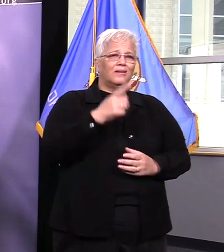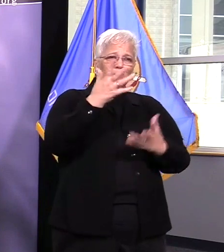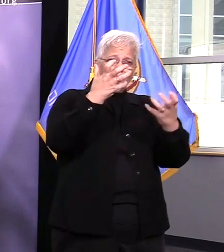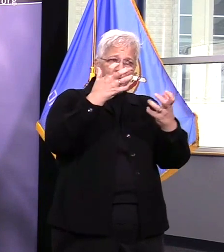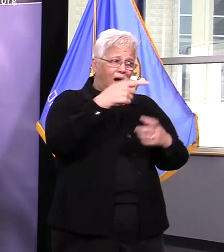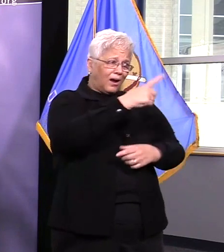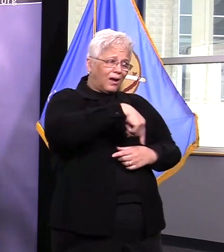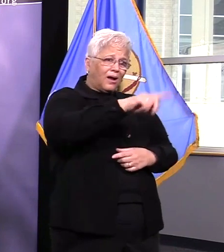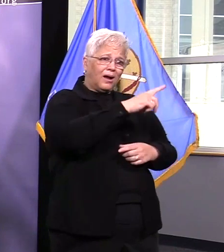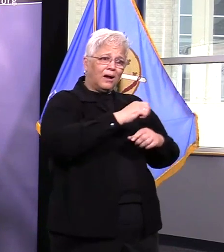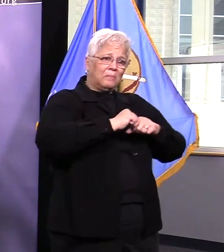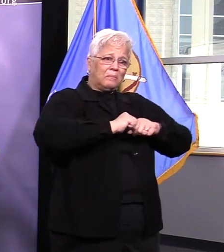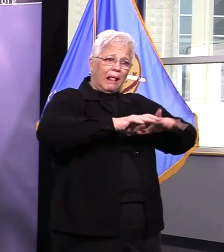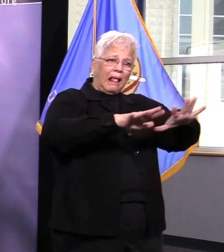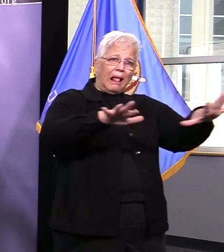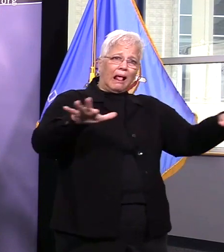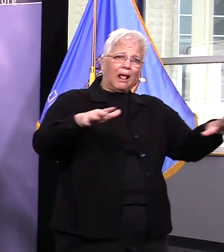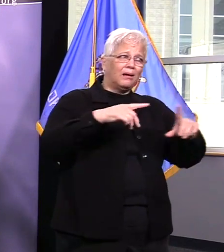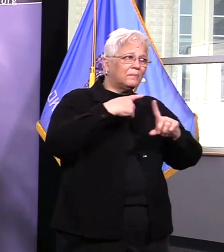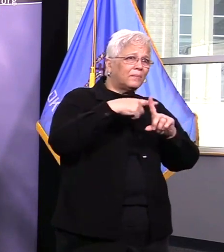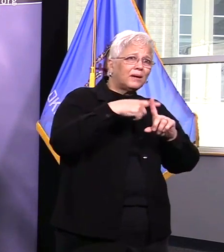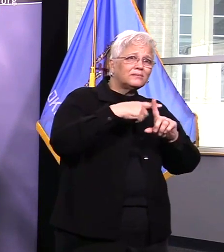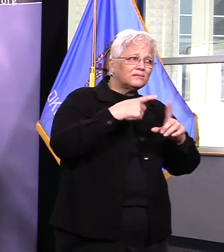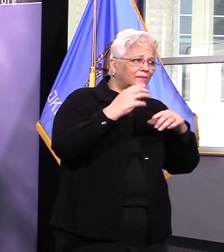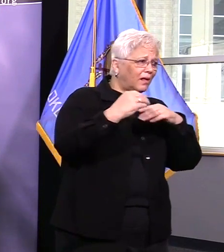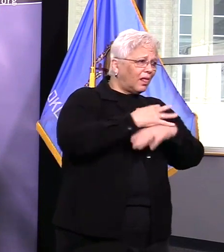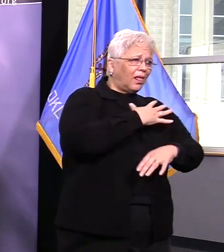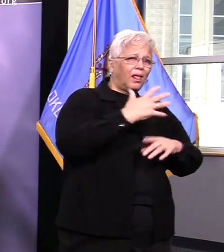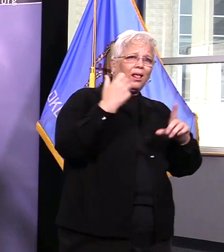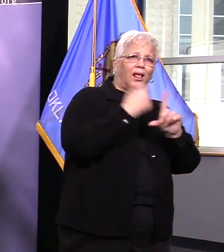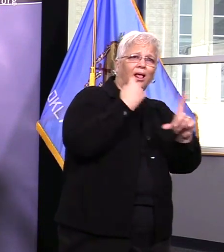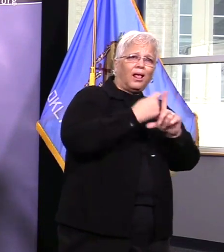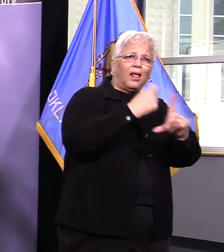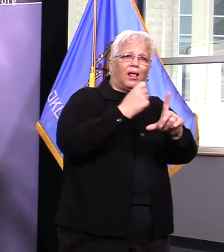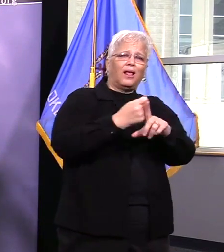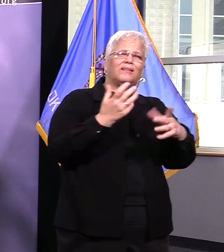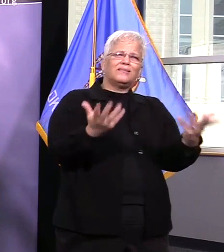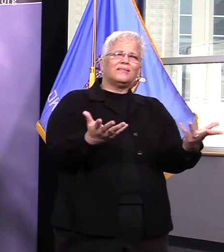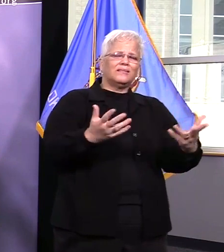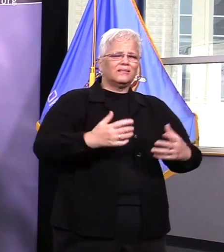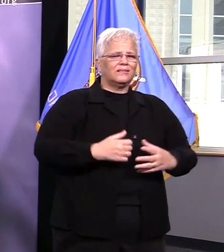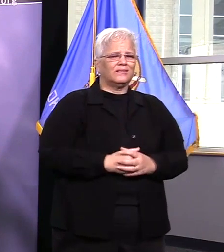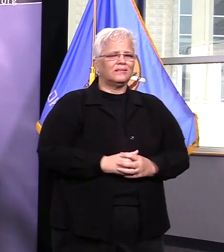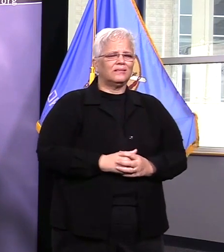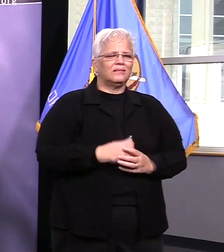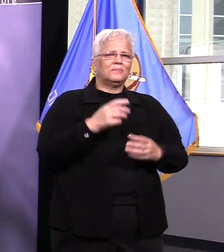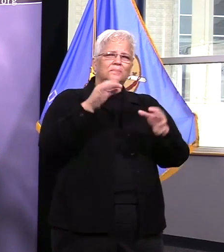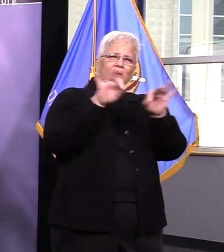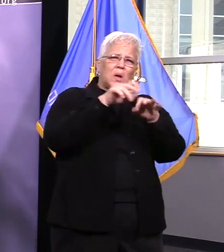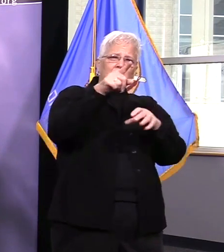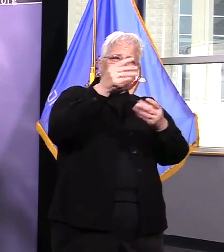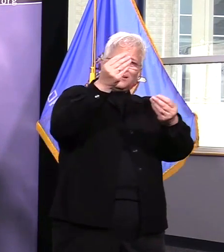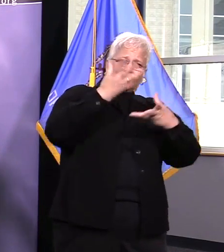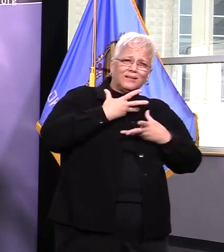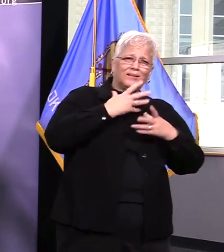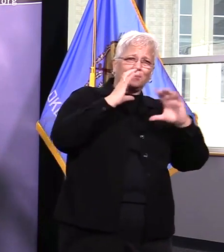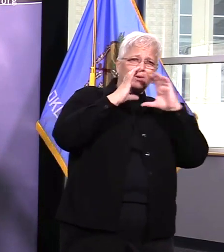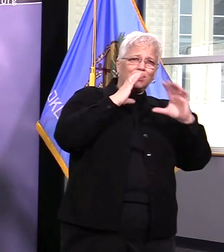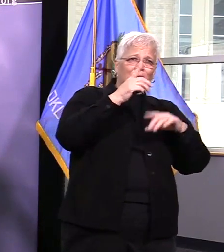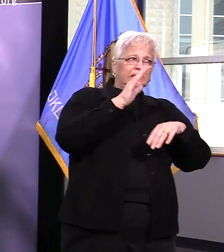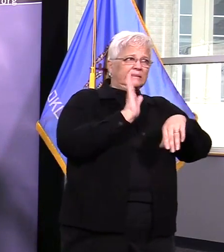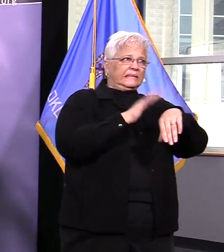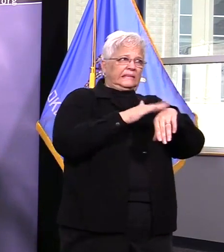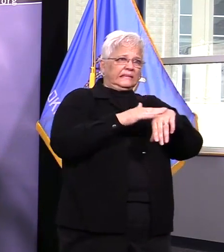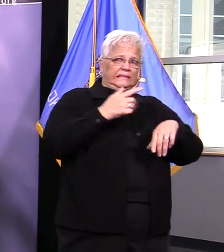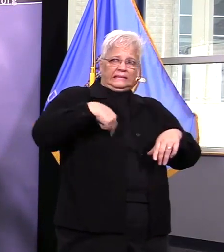infected or is currently under quarantine for the covid 19 and again that's for the safety of our first responders